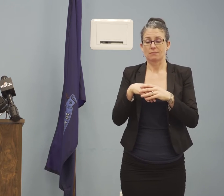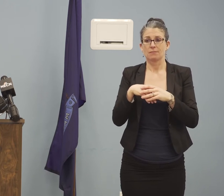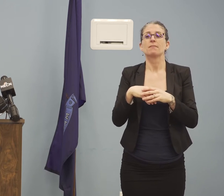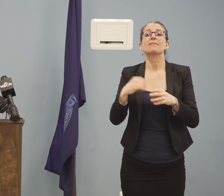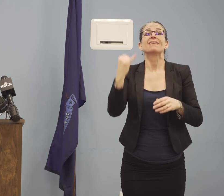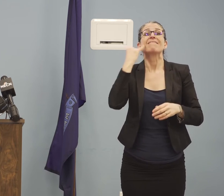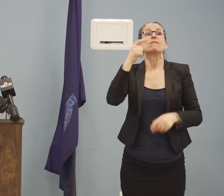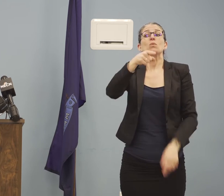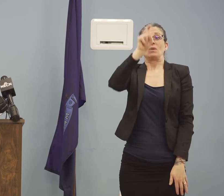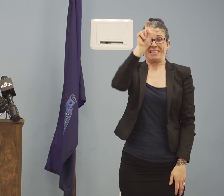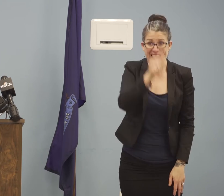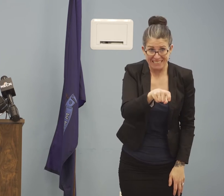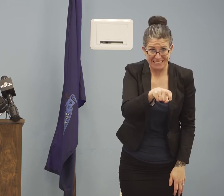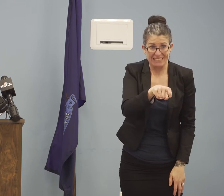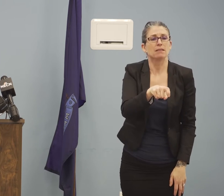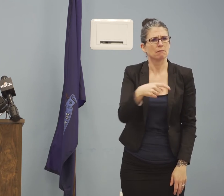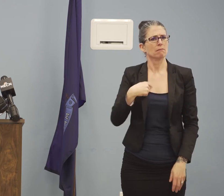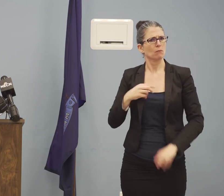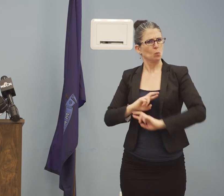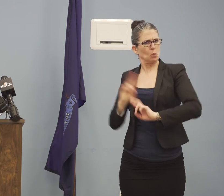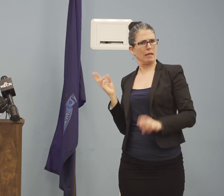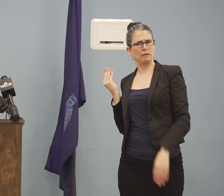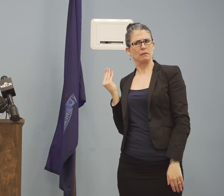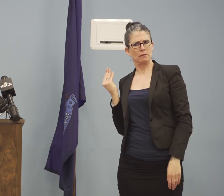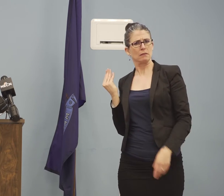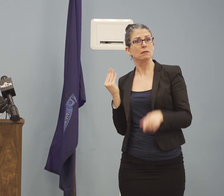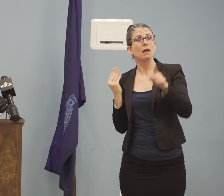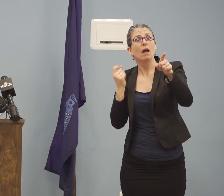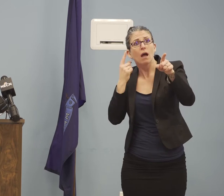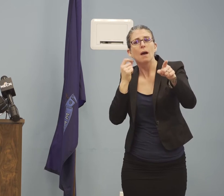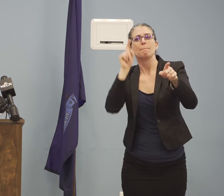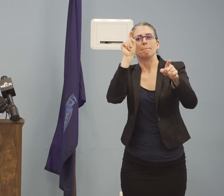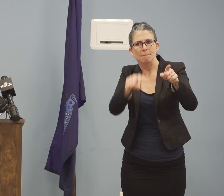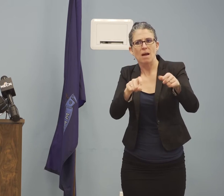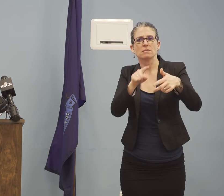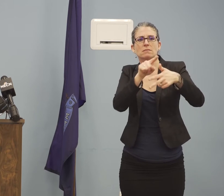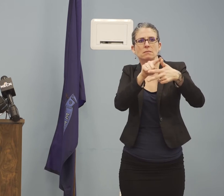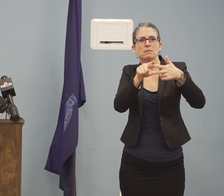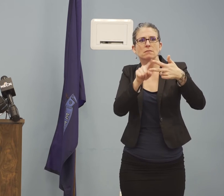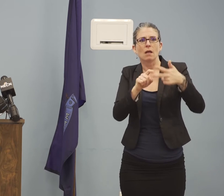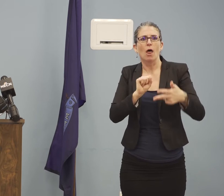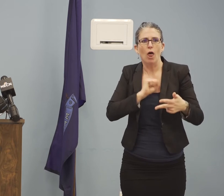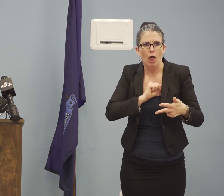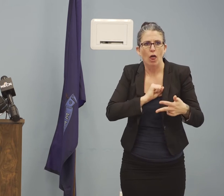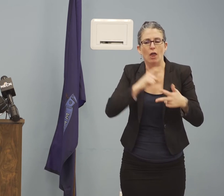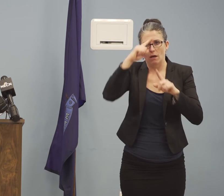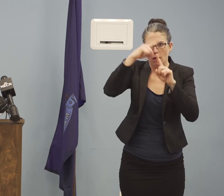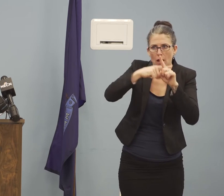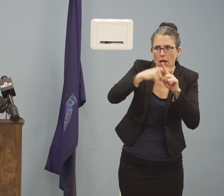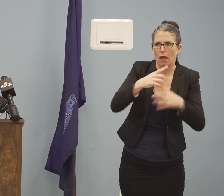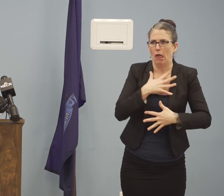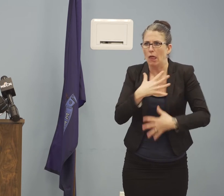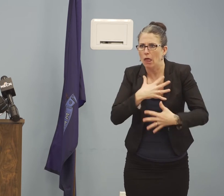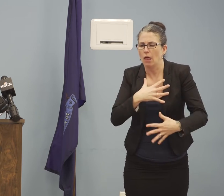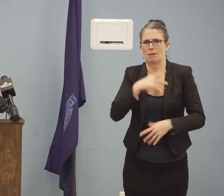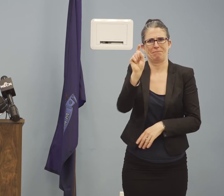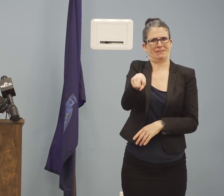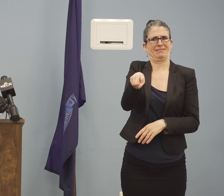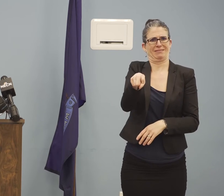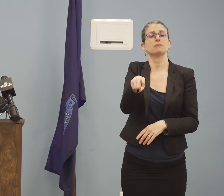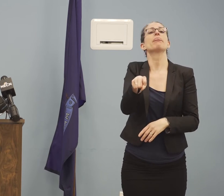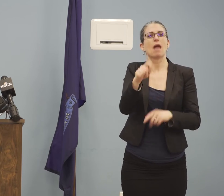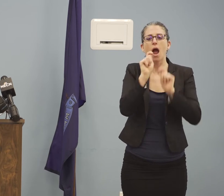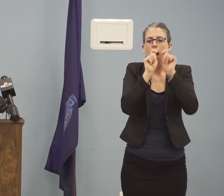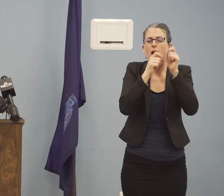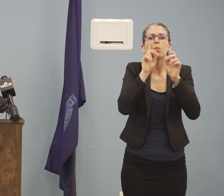results, we can interpret them properly, hence the concern about testing individuals who don't have symptoms. It's something that my team